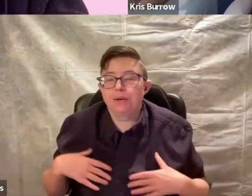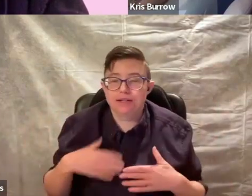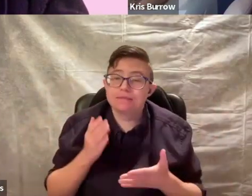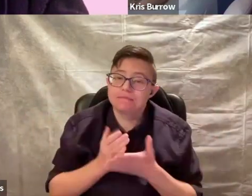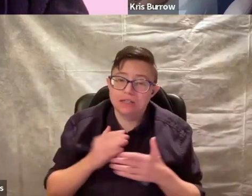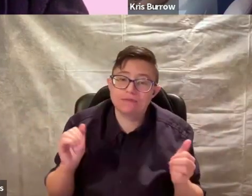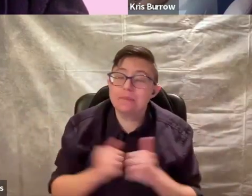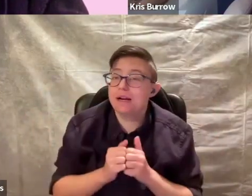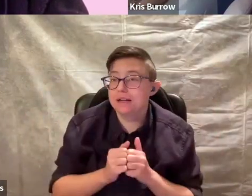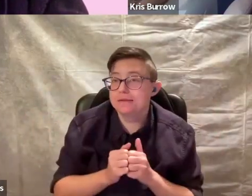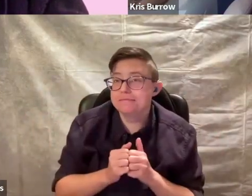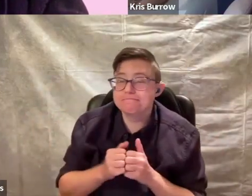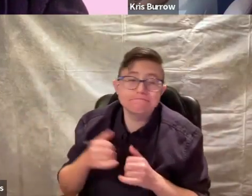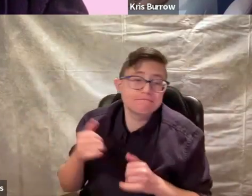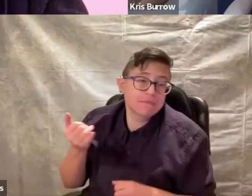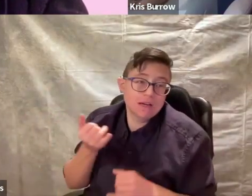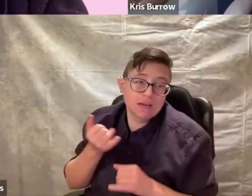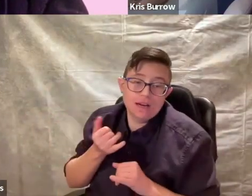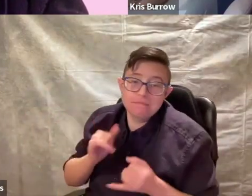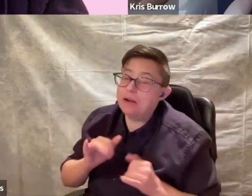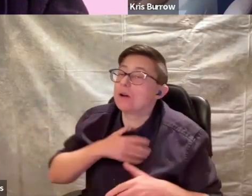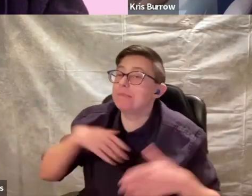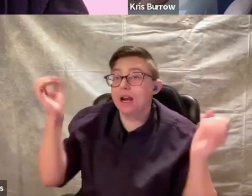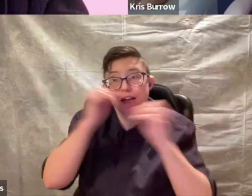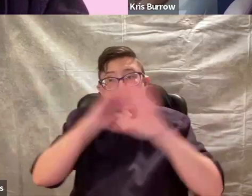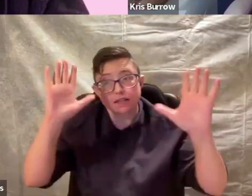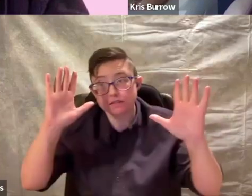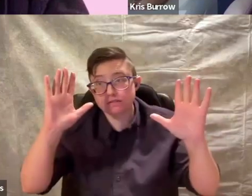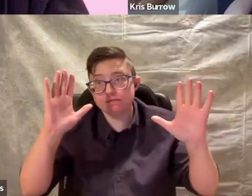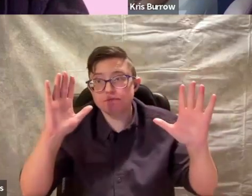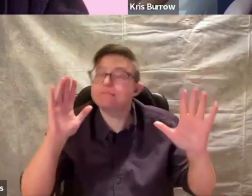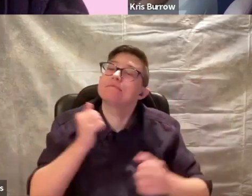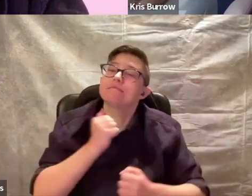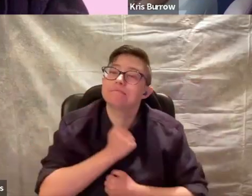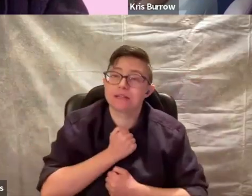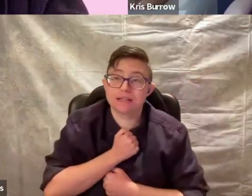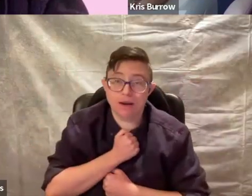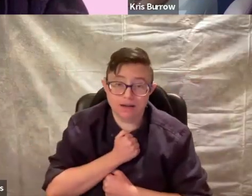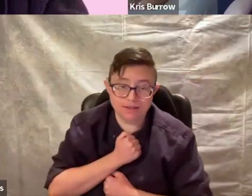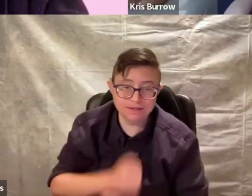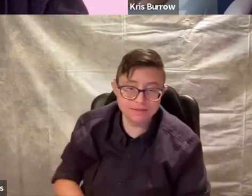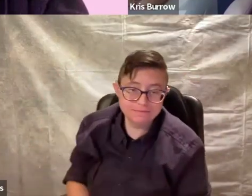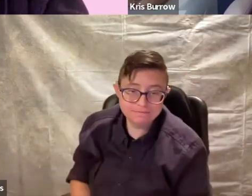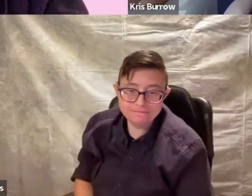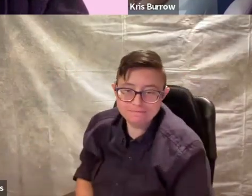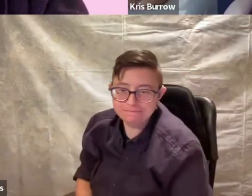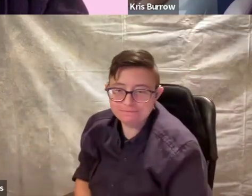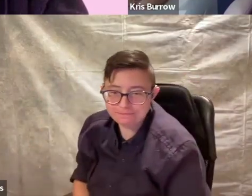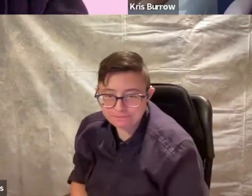This body is familiar. May not be ideal, but it's mine.